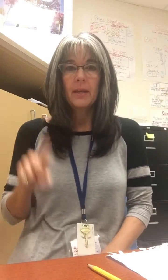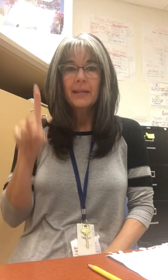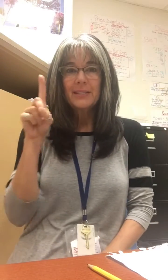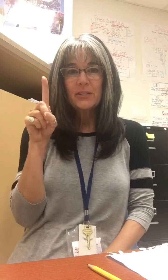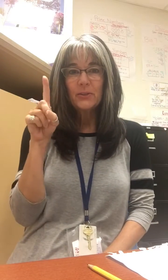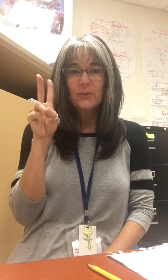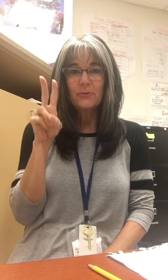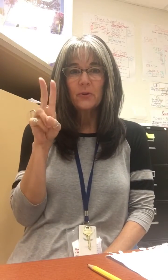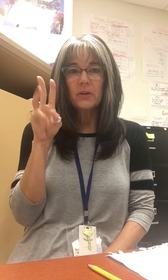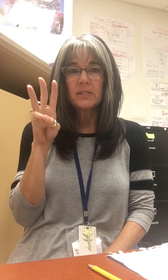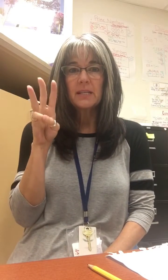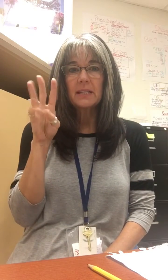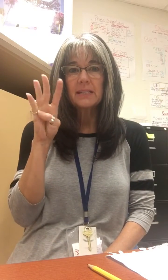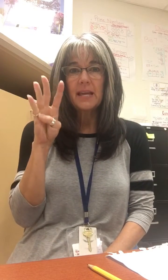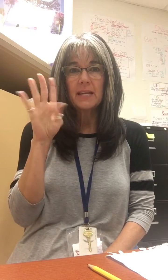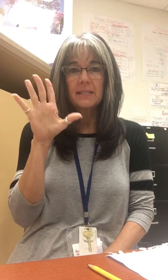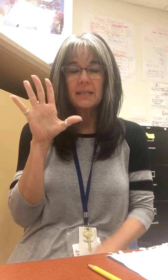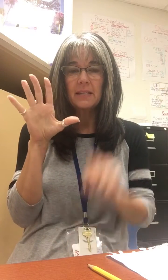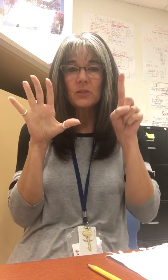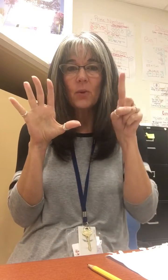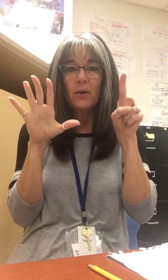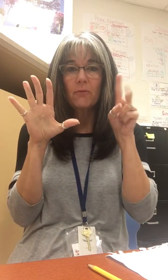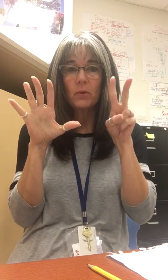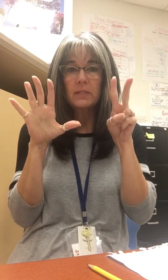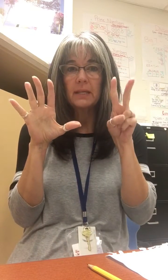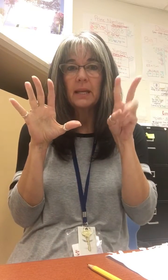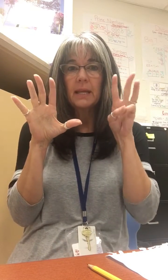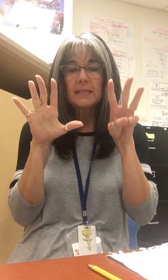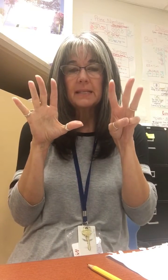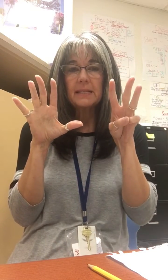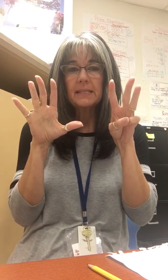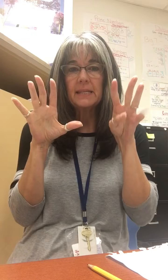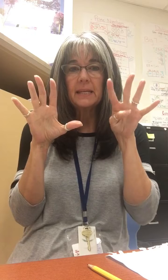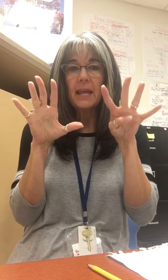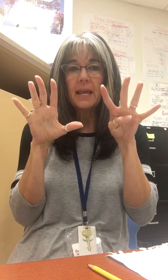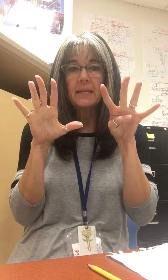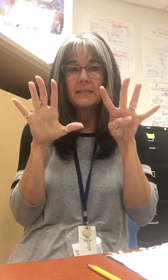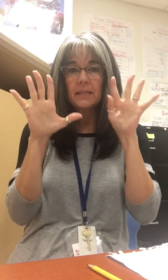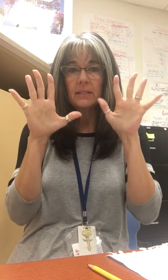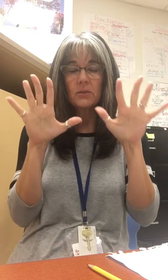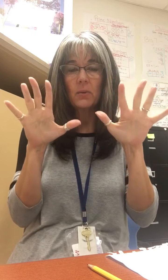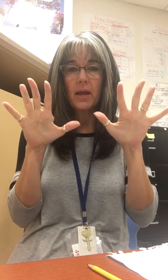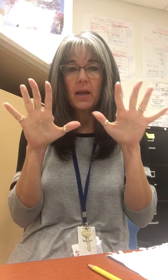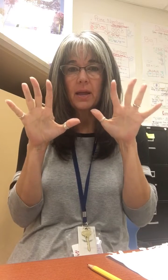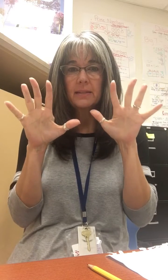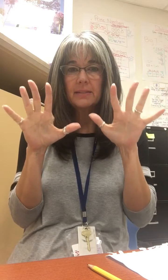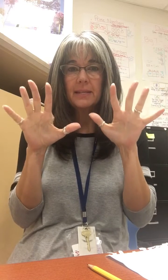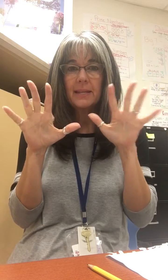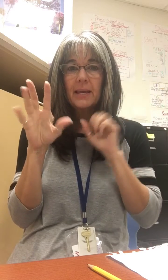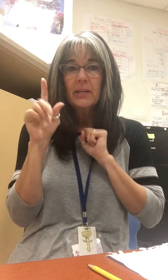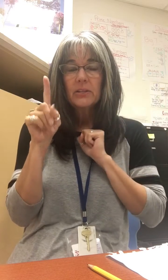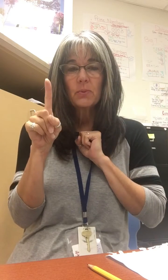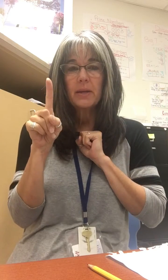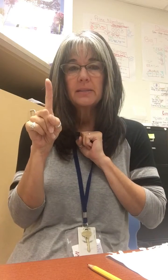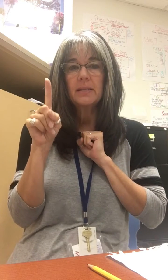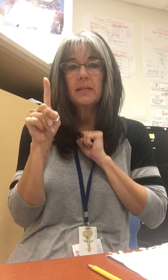2, 4, 6, 8, 10, 12, 14, 16, 18, 20, 22,